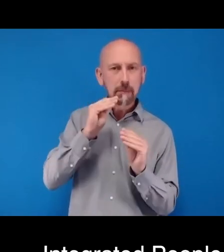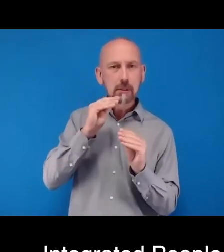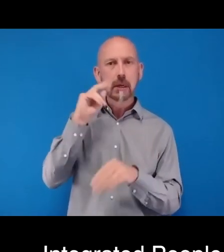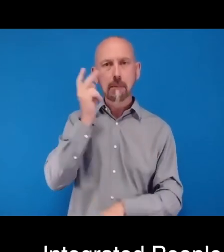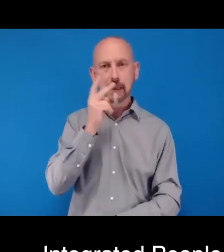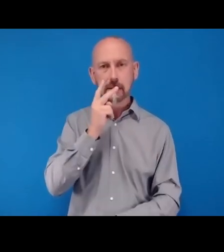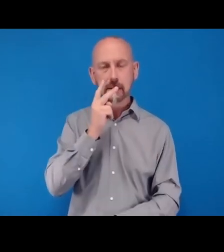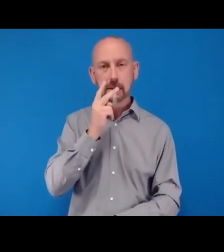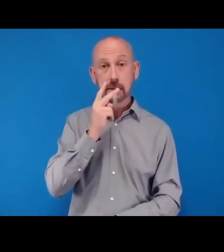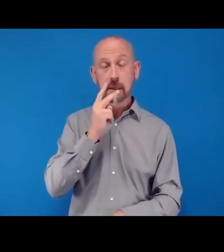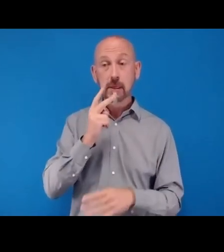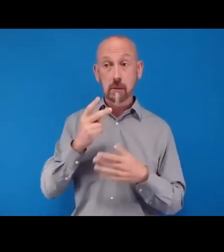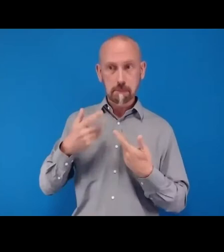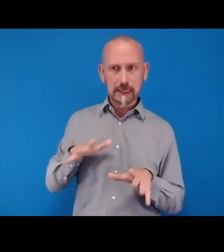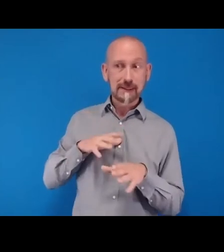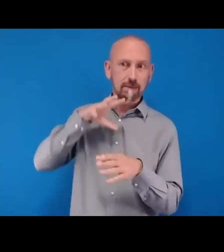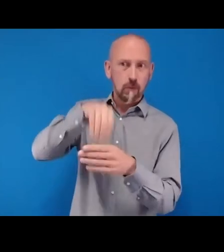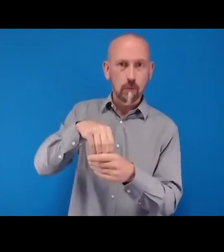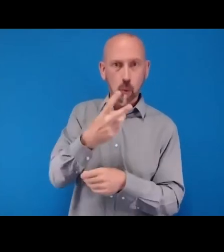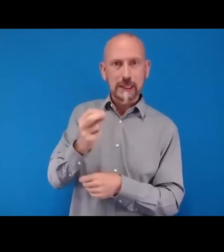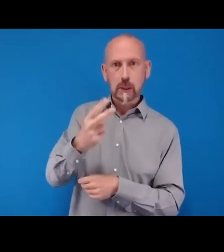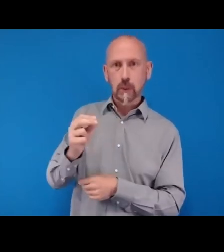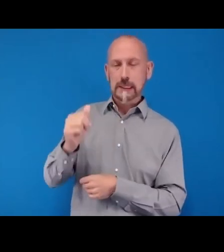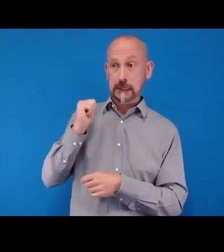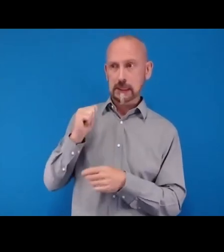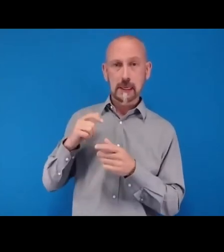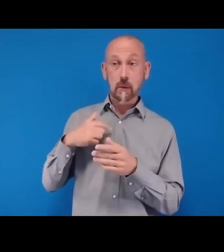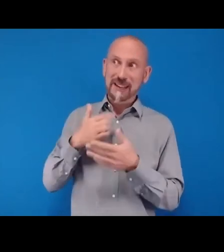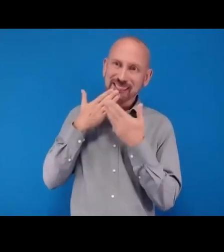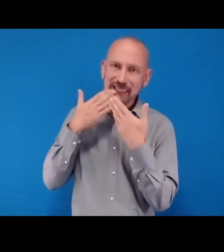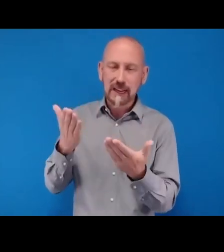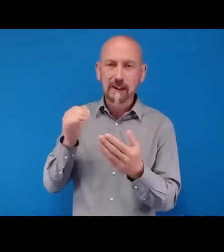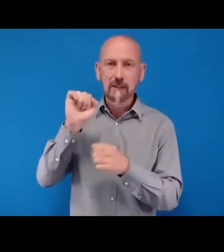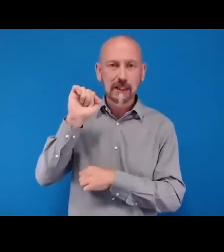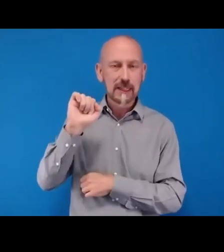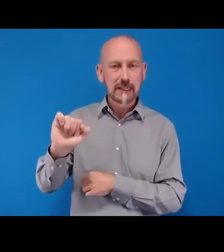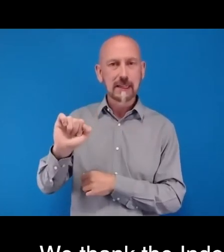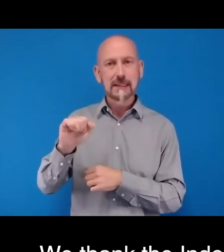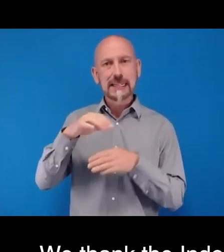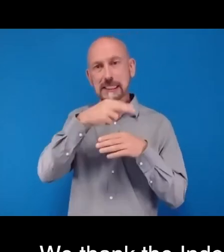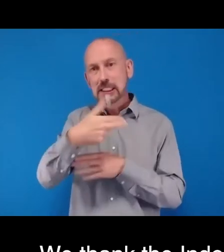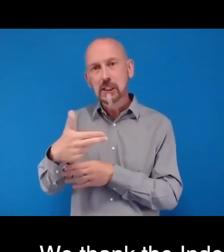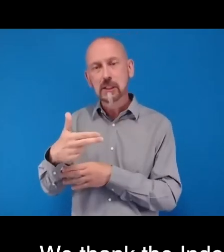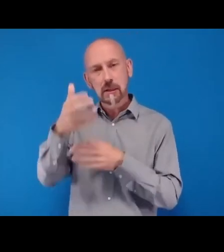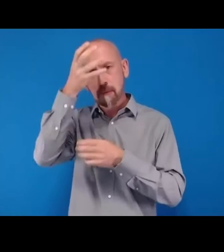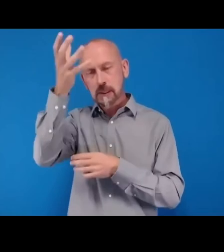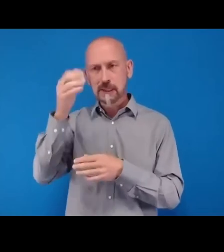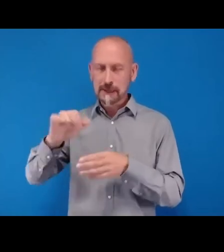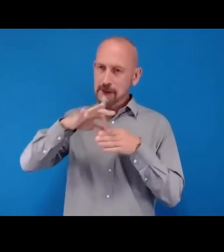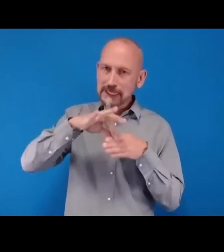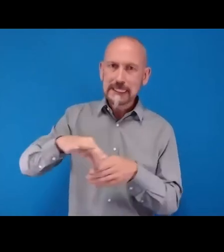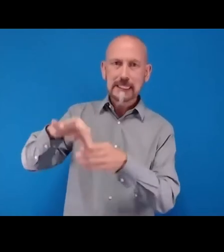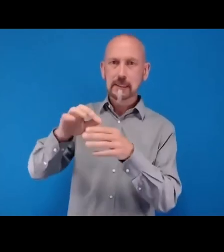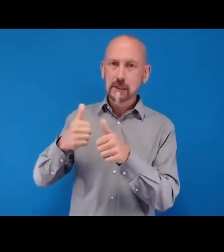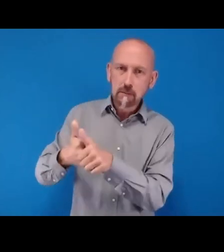And we thank the Indonesian government for their continued support and leadership on eye health. I welcome